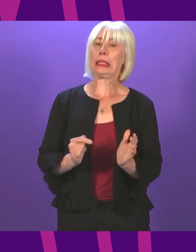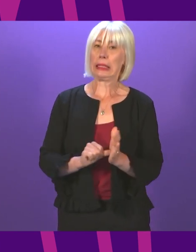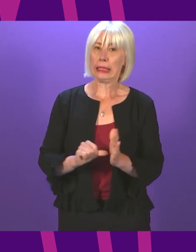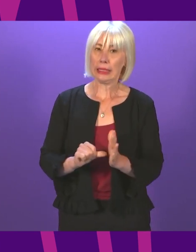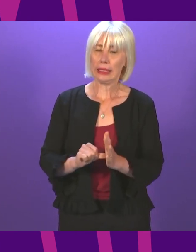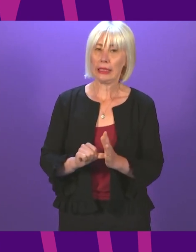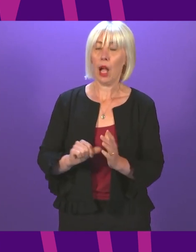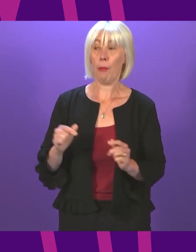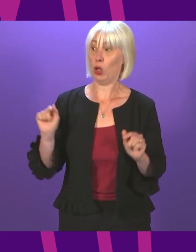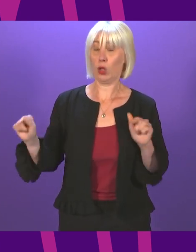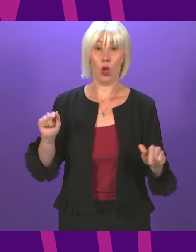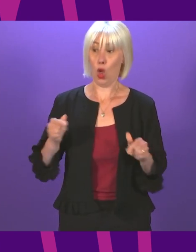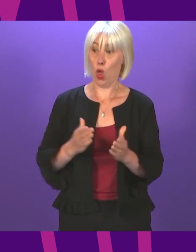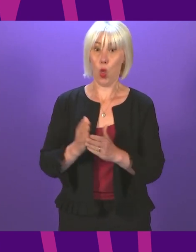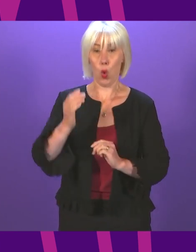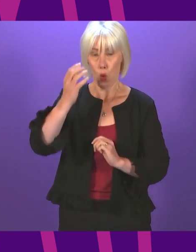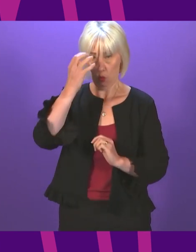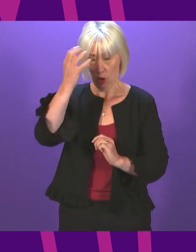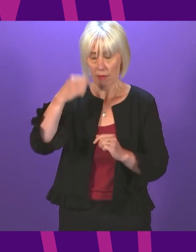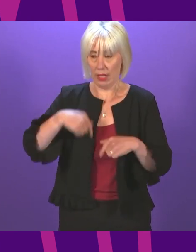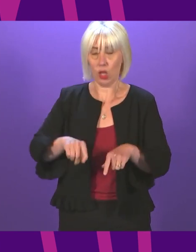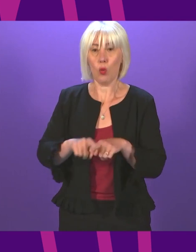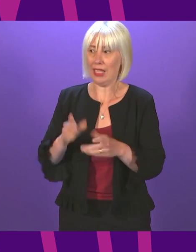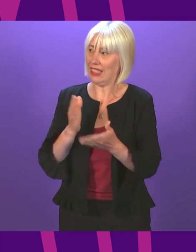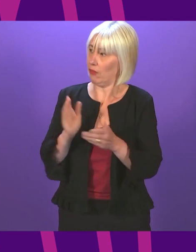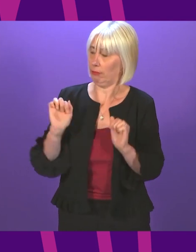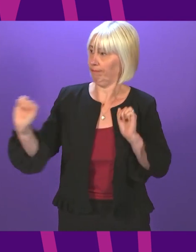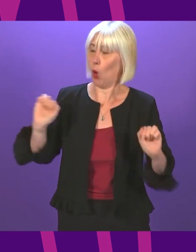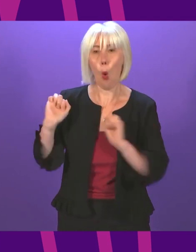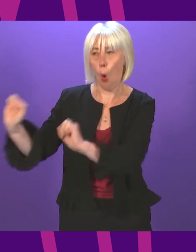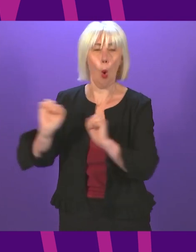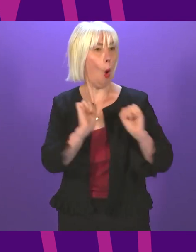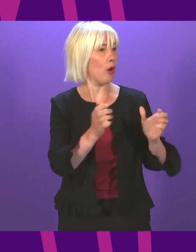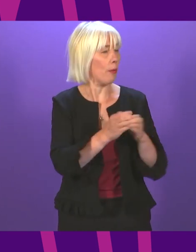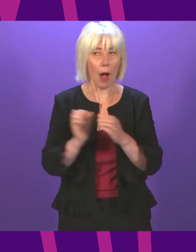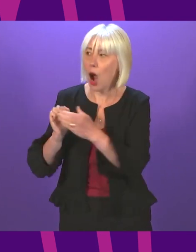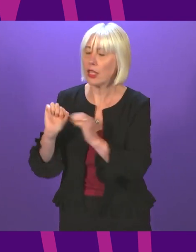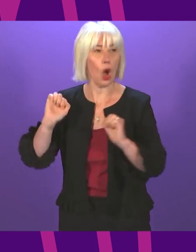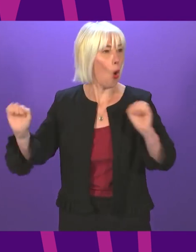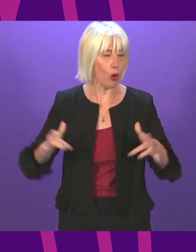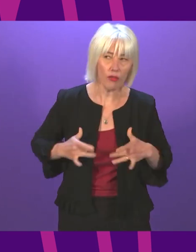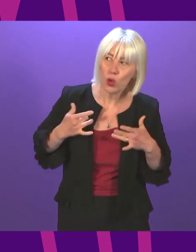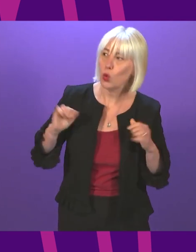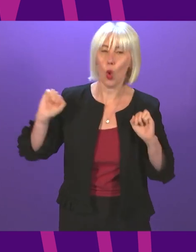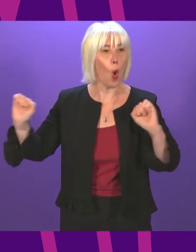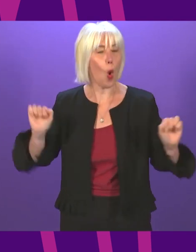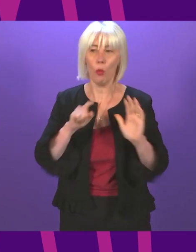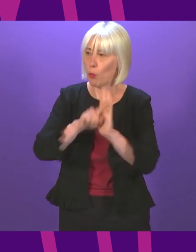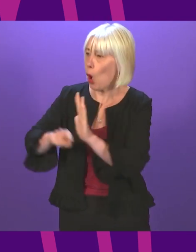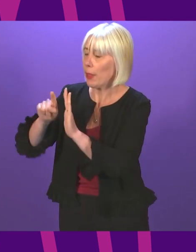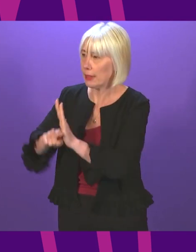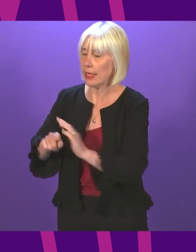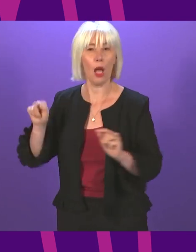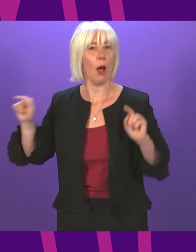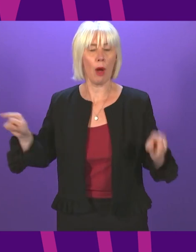in government, are and will remain distinct entities with different identities and points of view. But this agreement is founded on shared